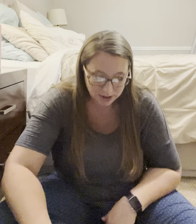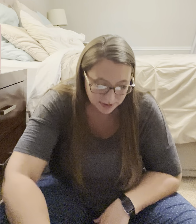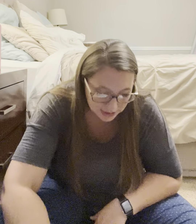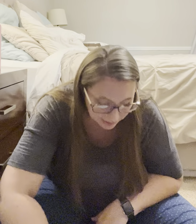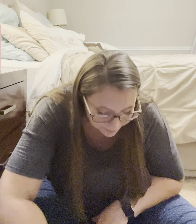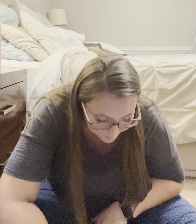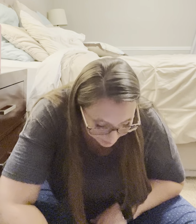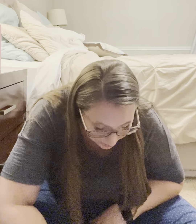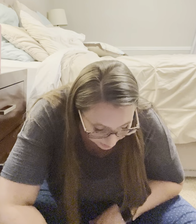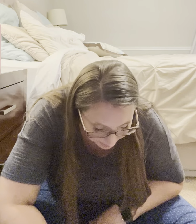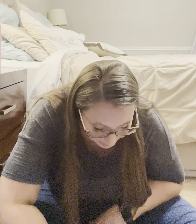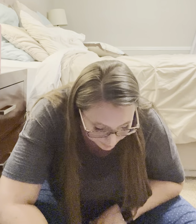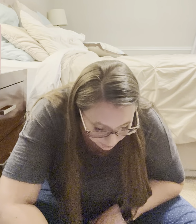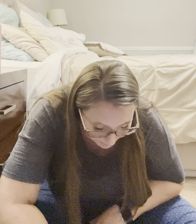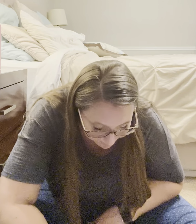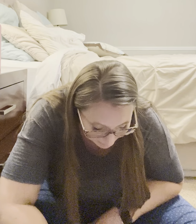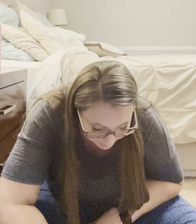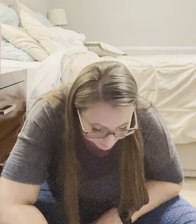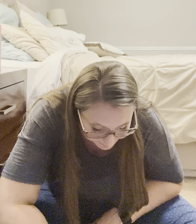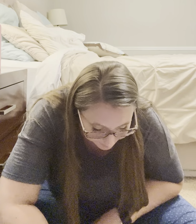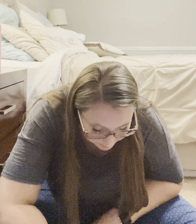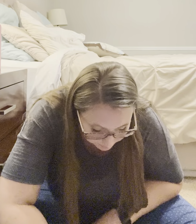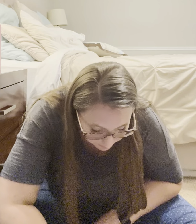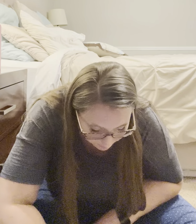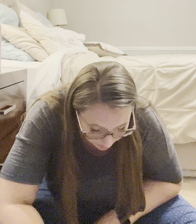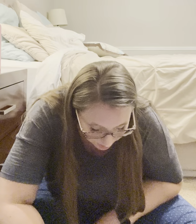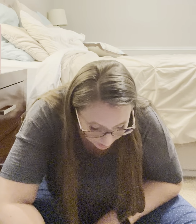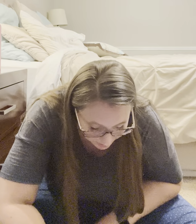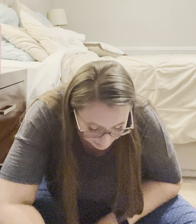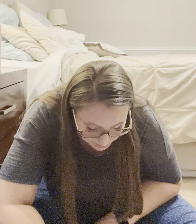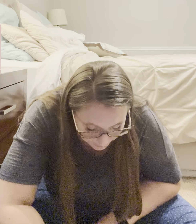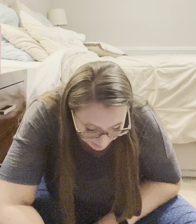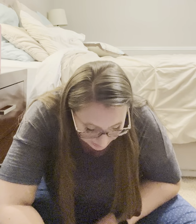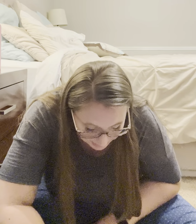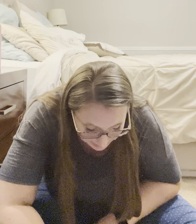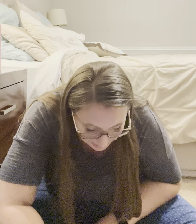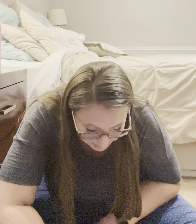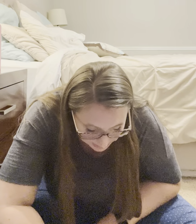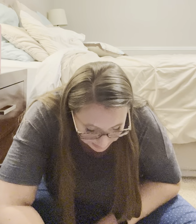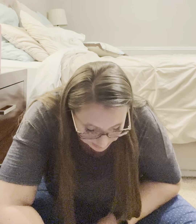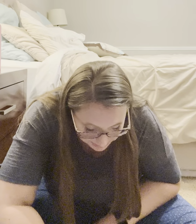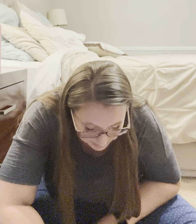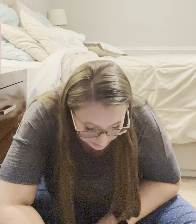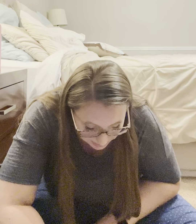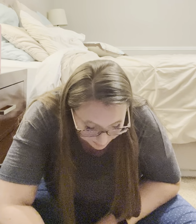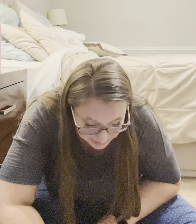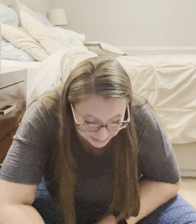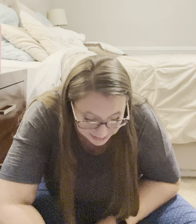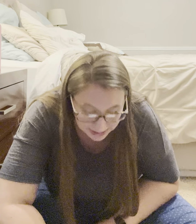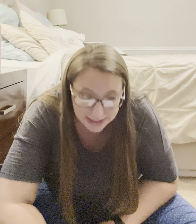times clean. Like I'm sweeping. The next one is studying.